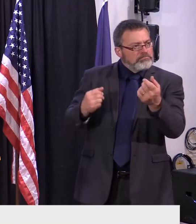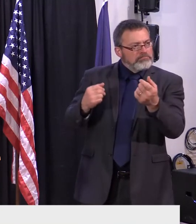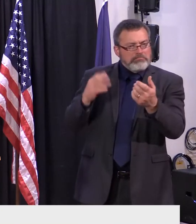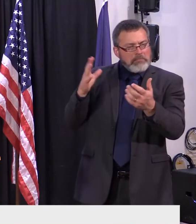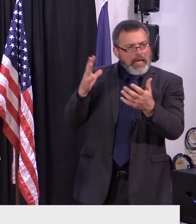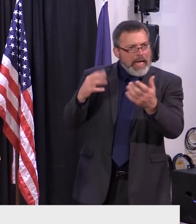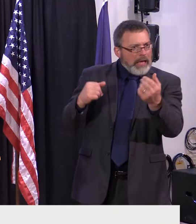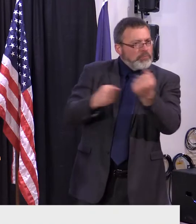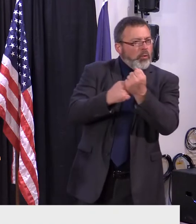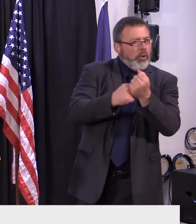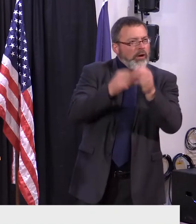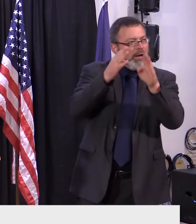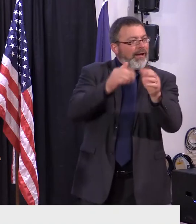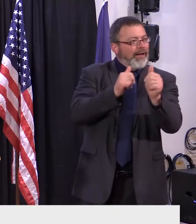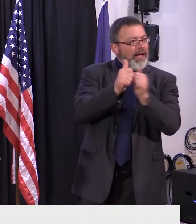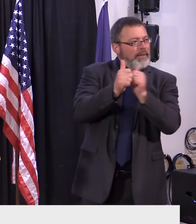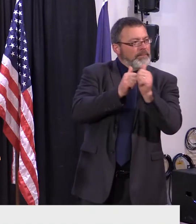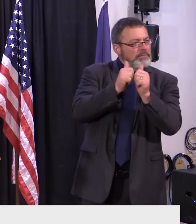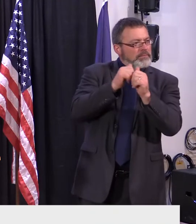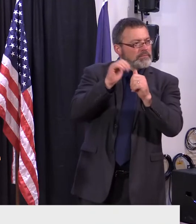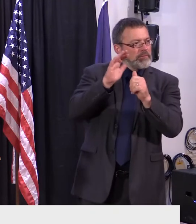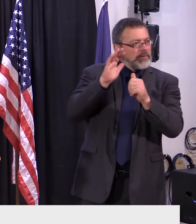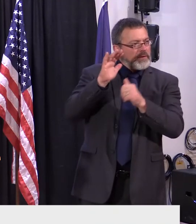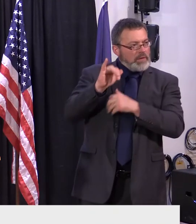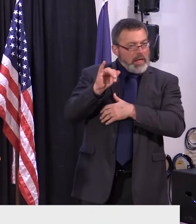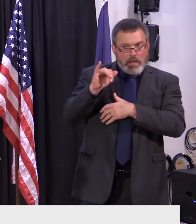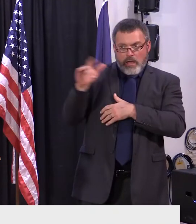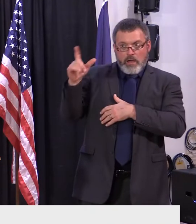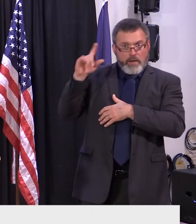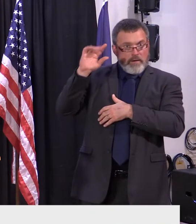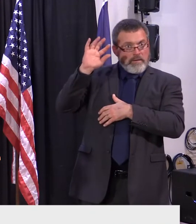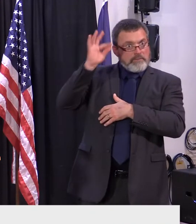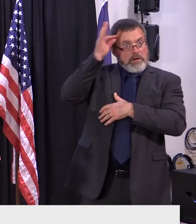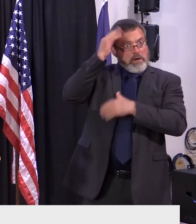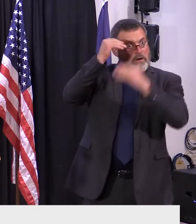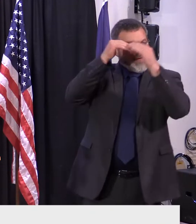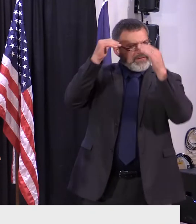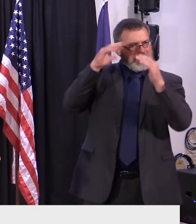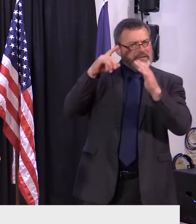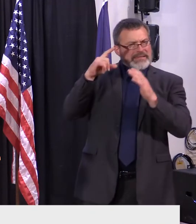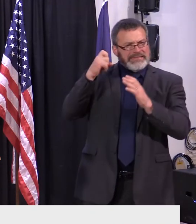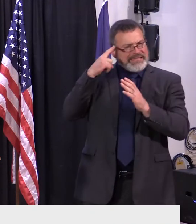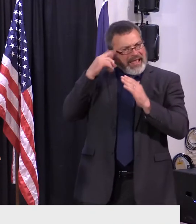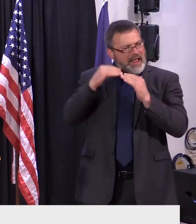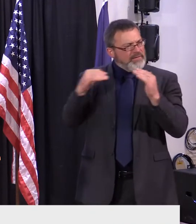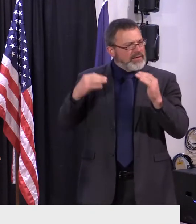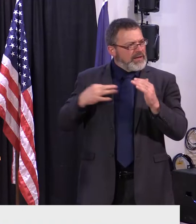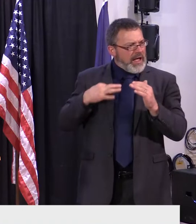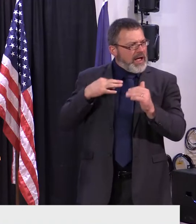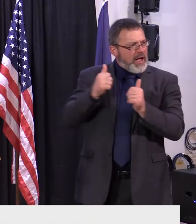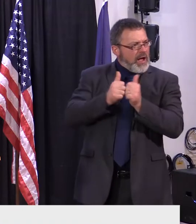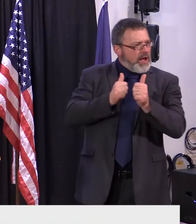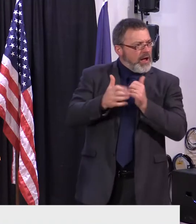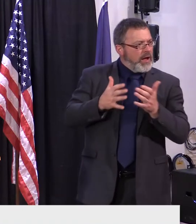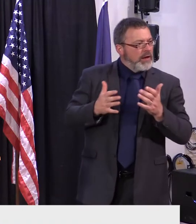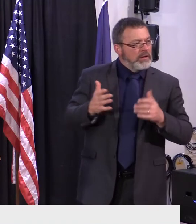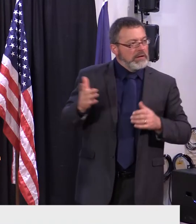statewide or federal candidates for office? I, I'm not aware of any.